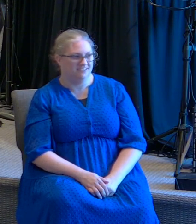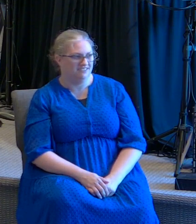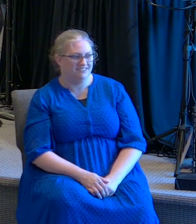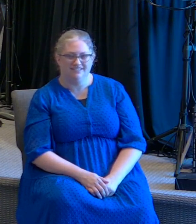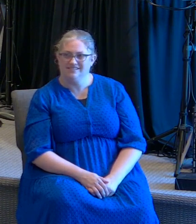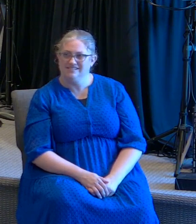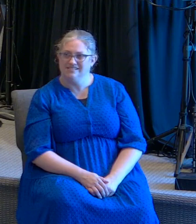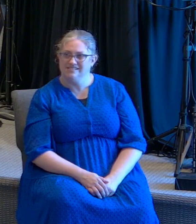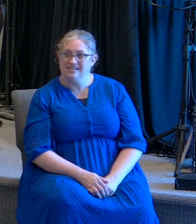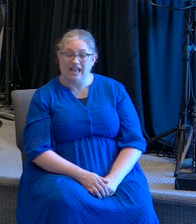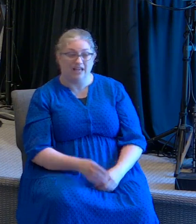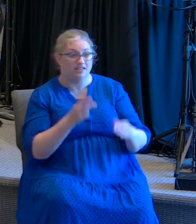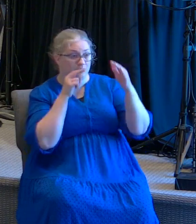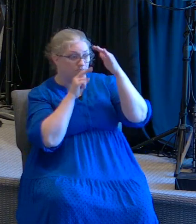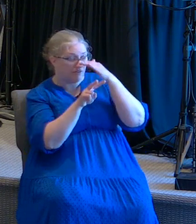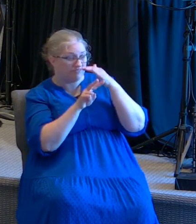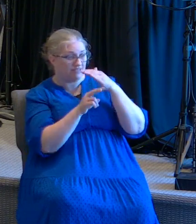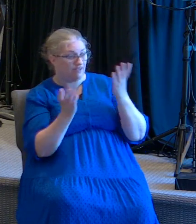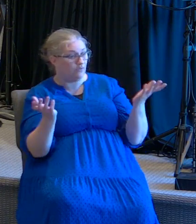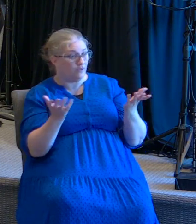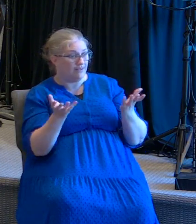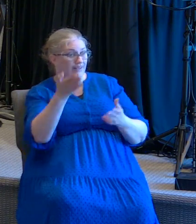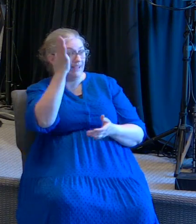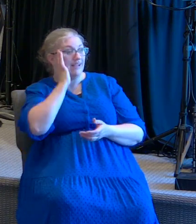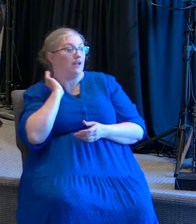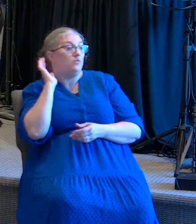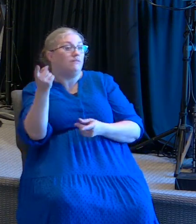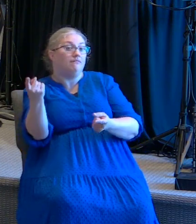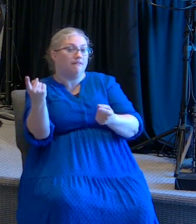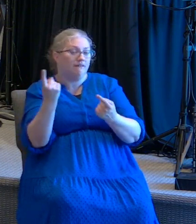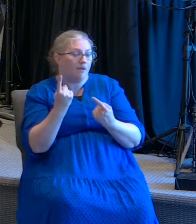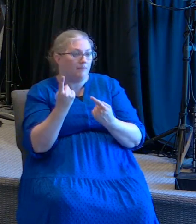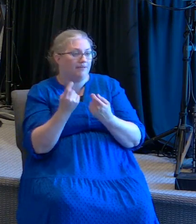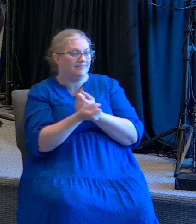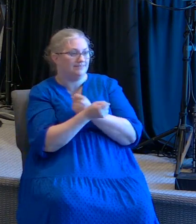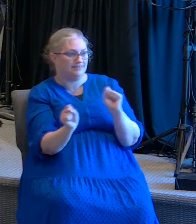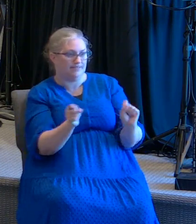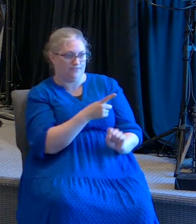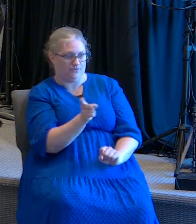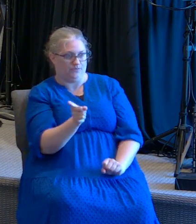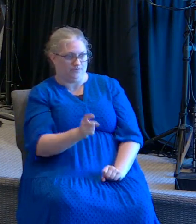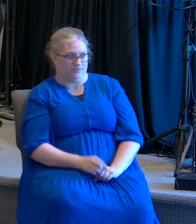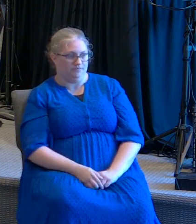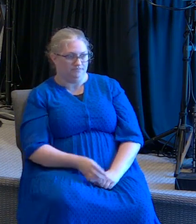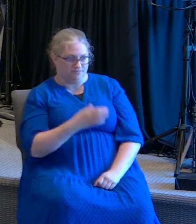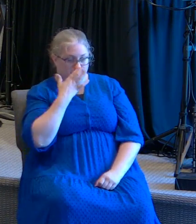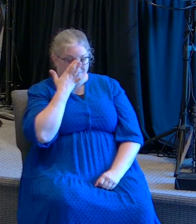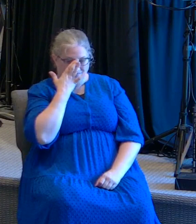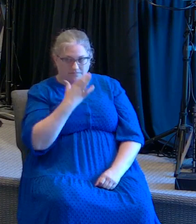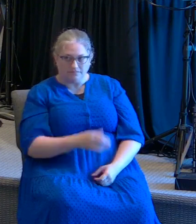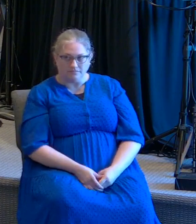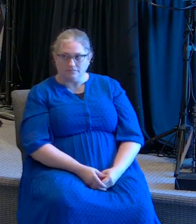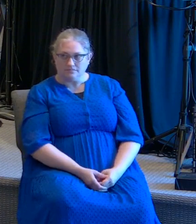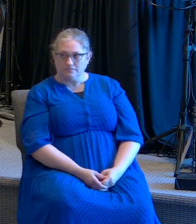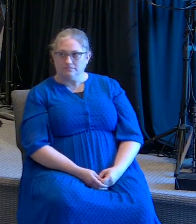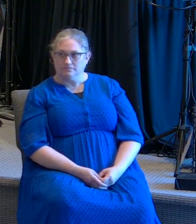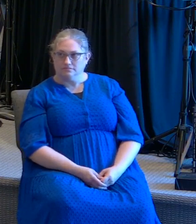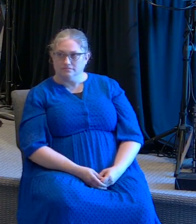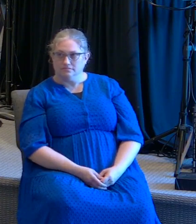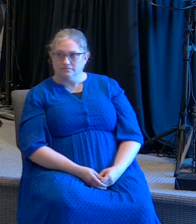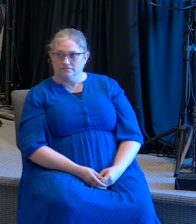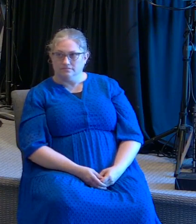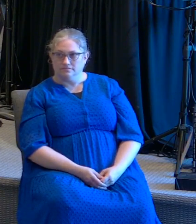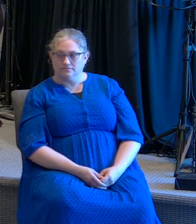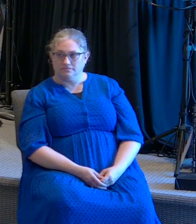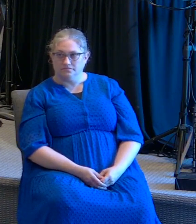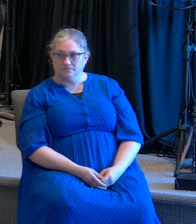so it's prophesying that God will come and save you entonces está profetizando que Dios va a venir y te va a salvar